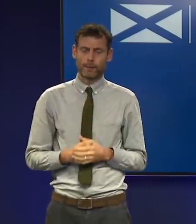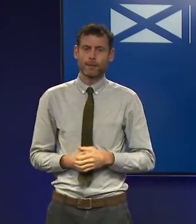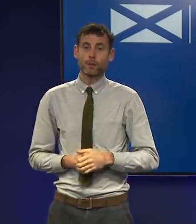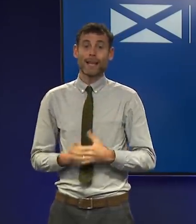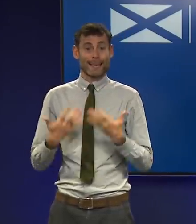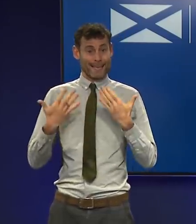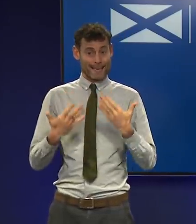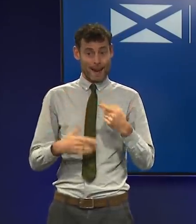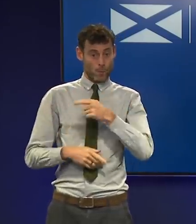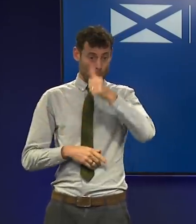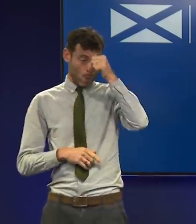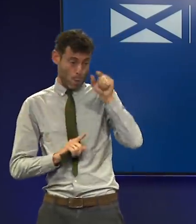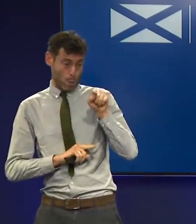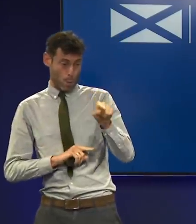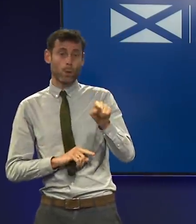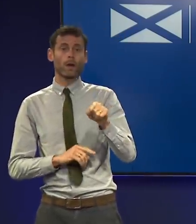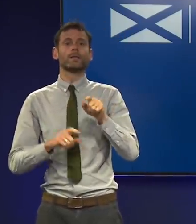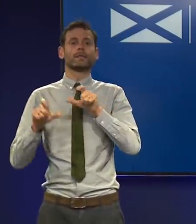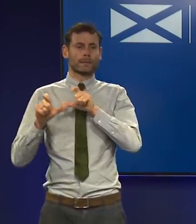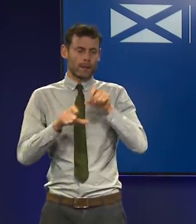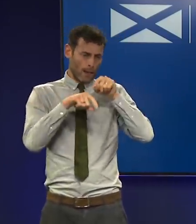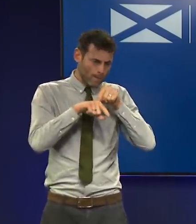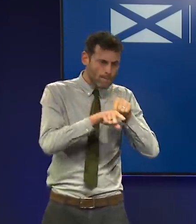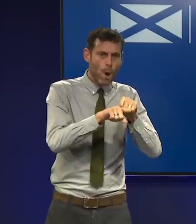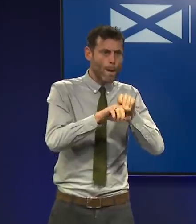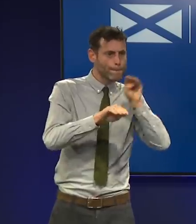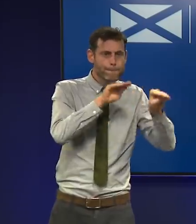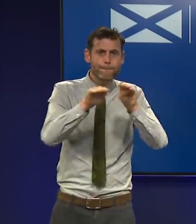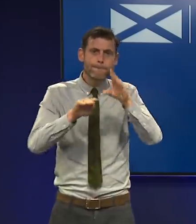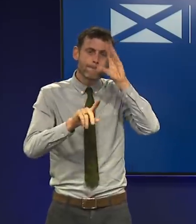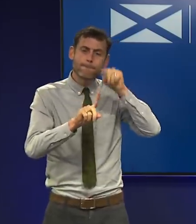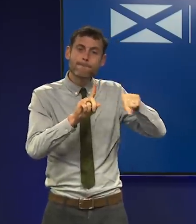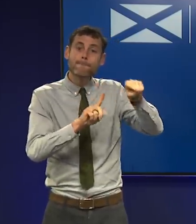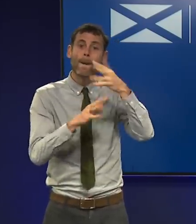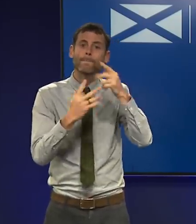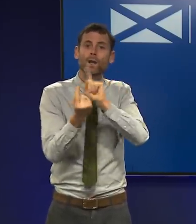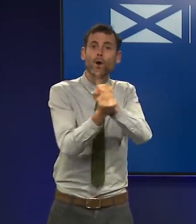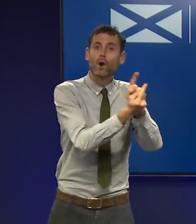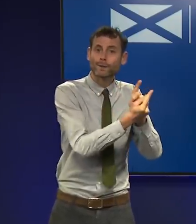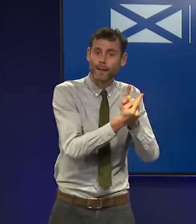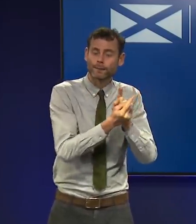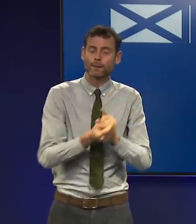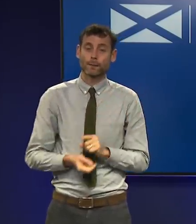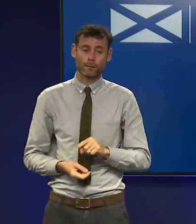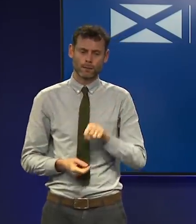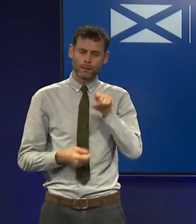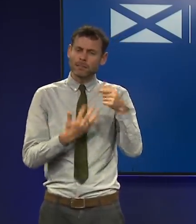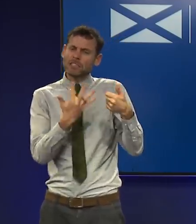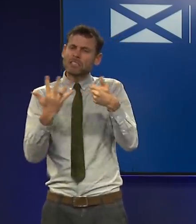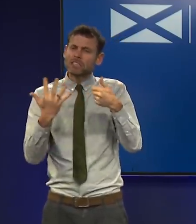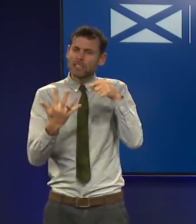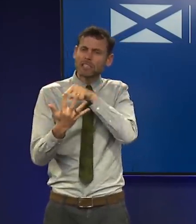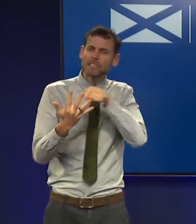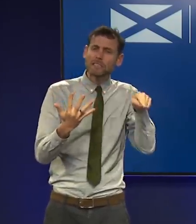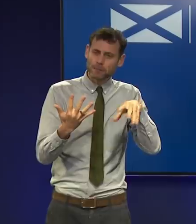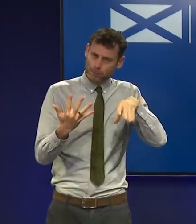still ongoing. However, at this stage, we know that not all of them have any recent travel history to or known links